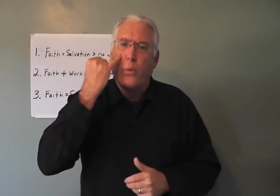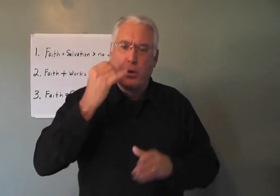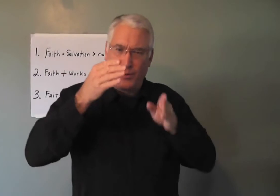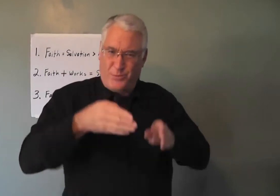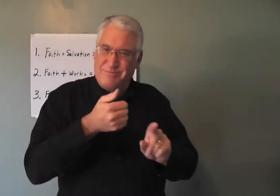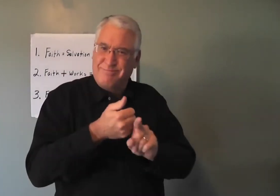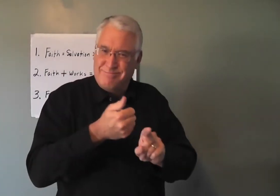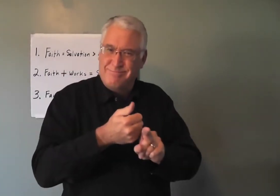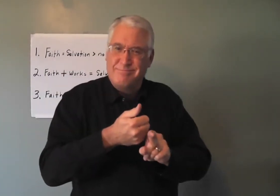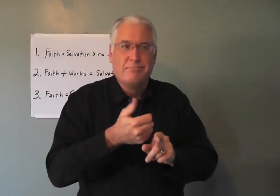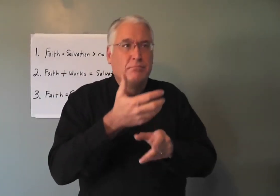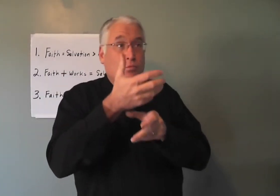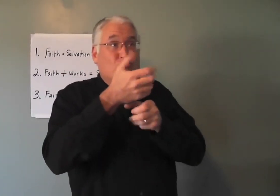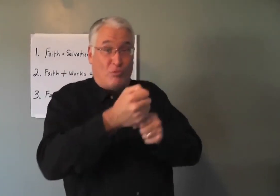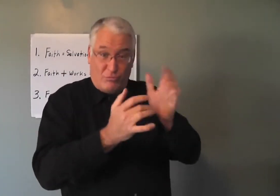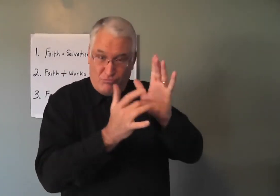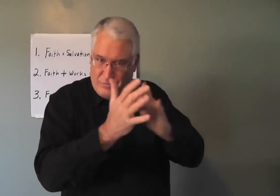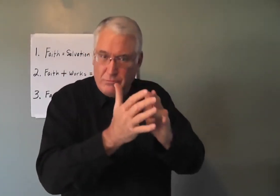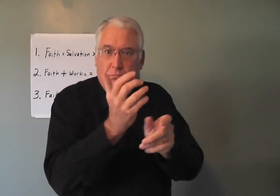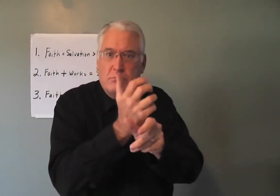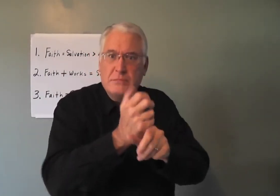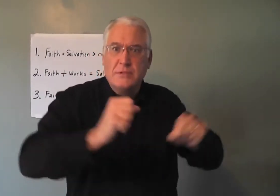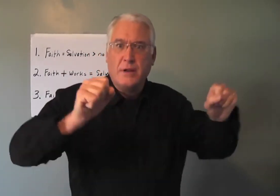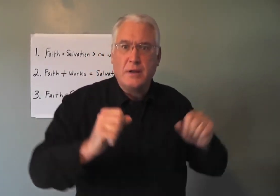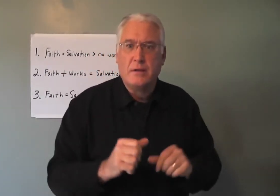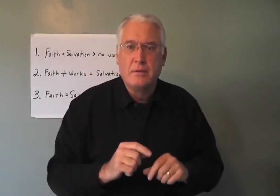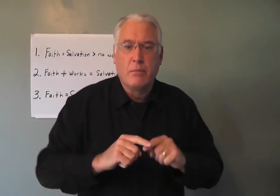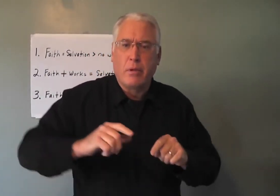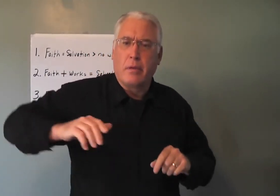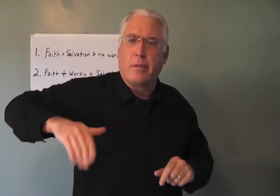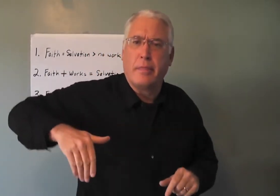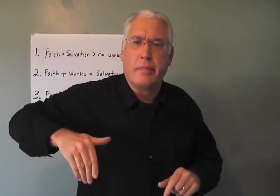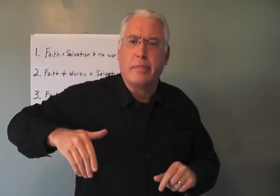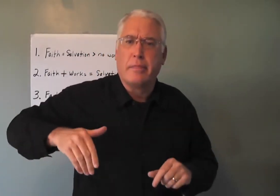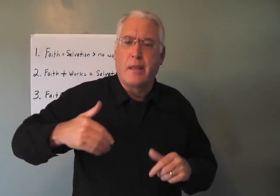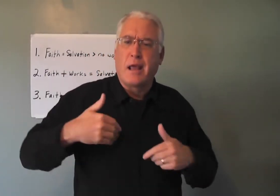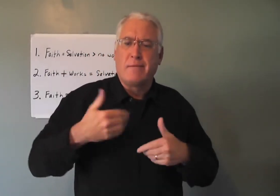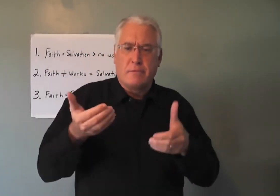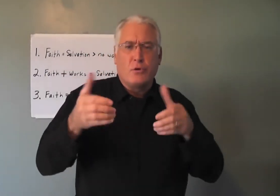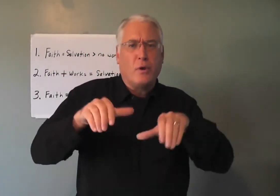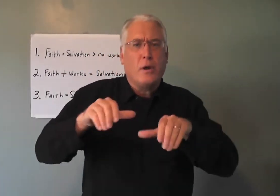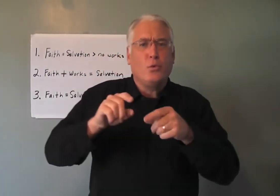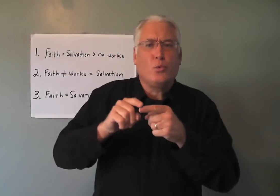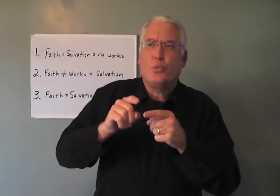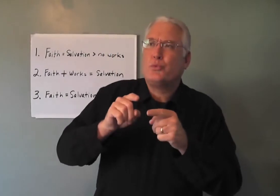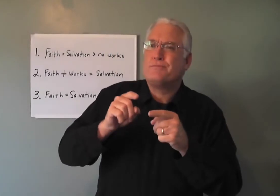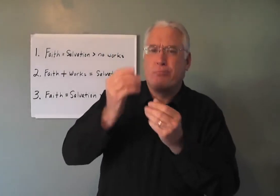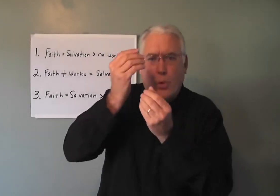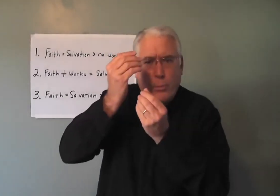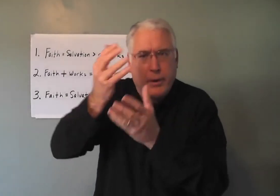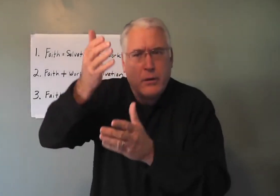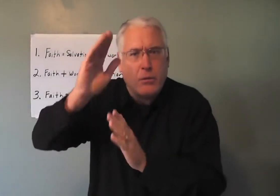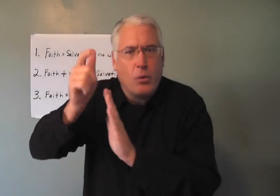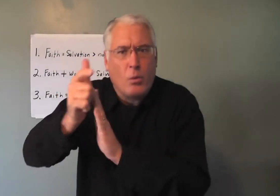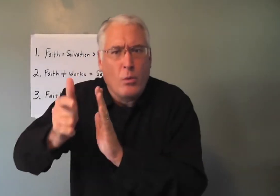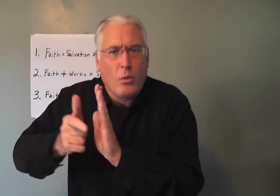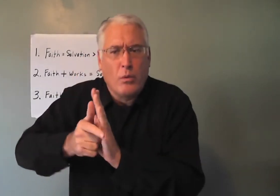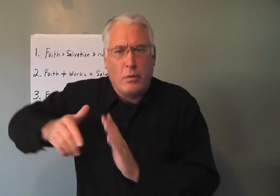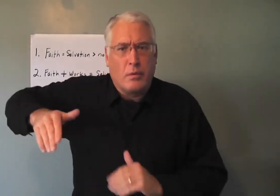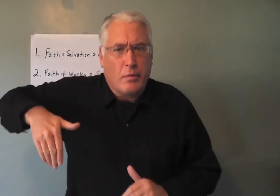this. Suppose that a person trusts in Jesus for salvation, but they haven't yet had a chance to obey the